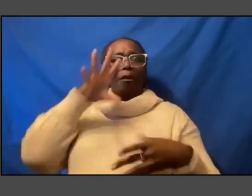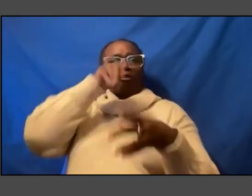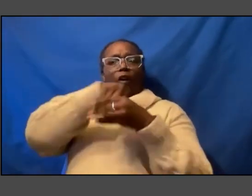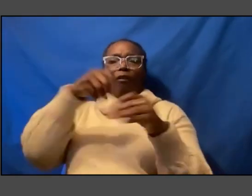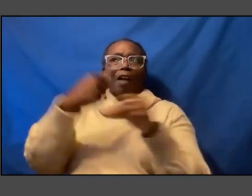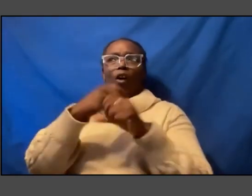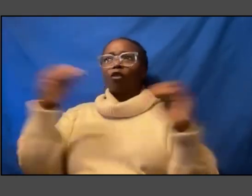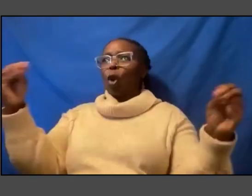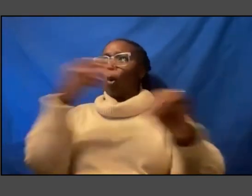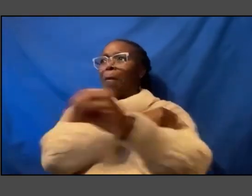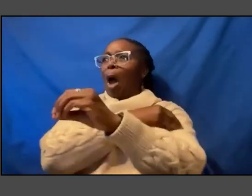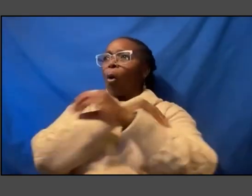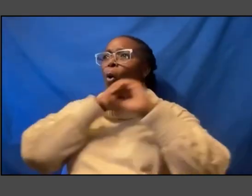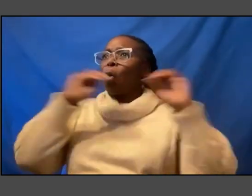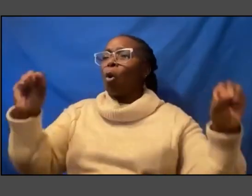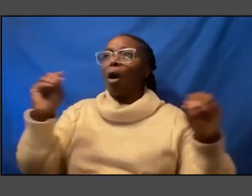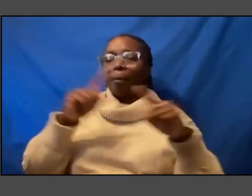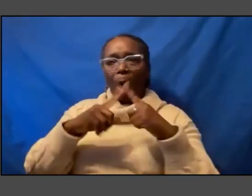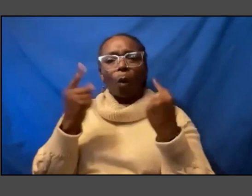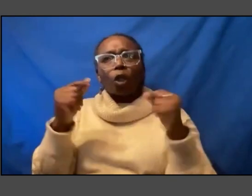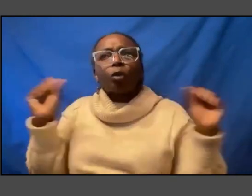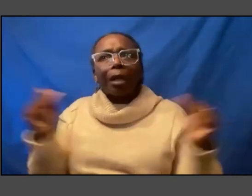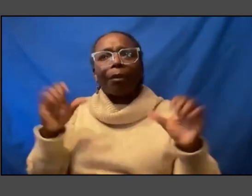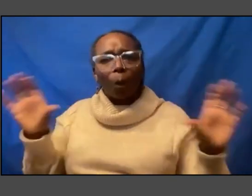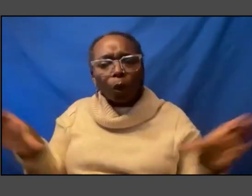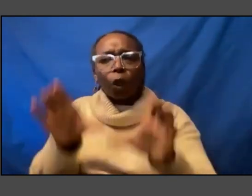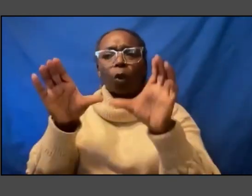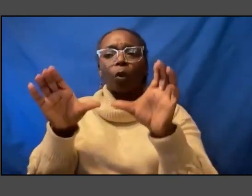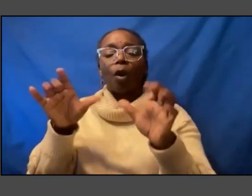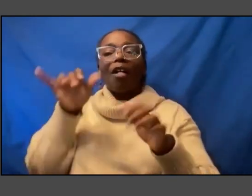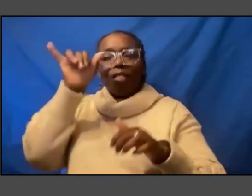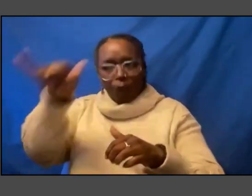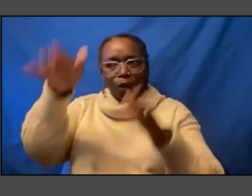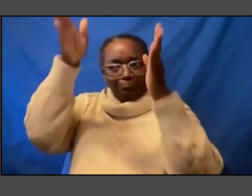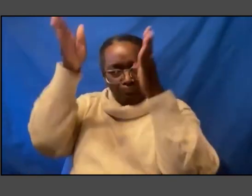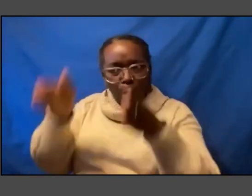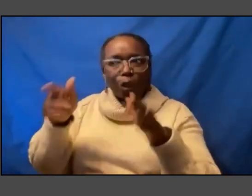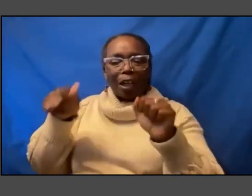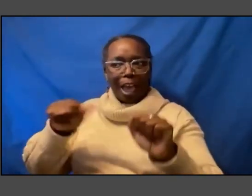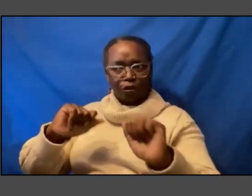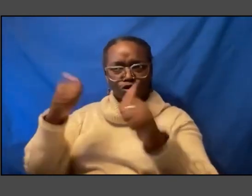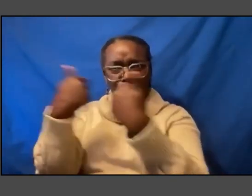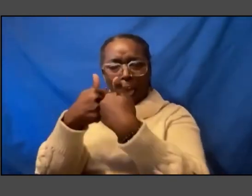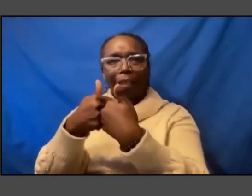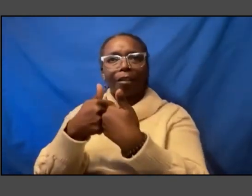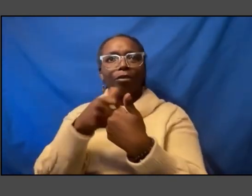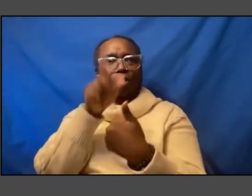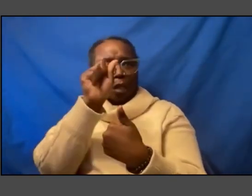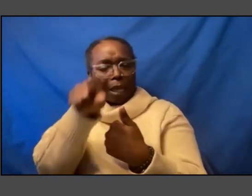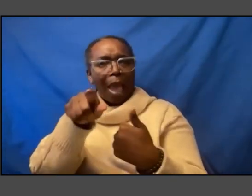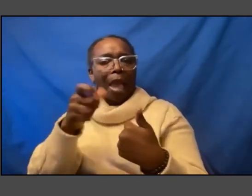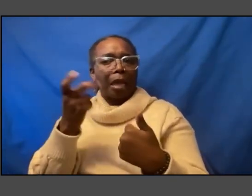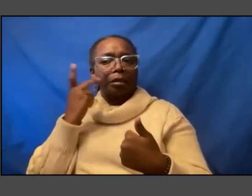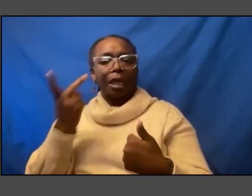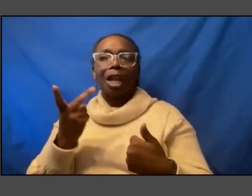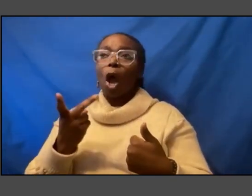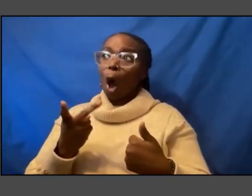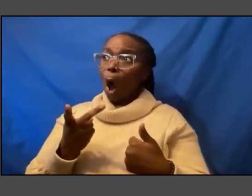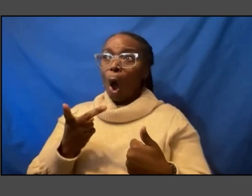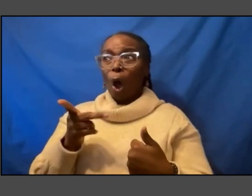to do something they're the very voices that can challenge this that can be seen as oh you're not the you know cultural elite